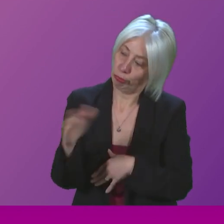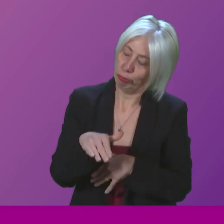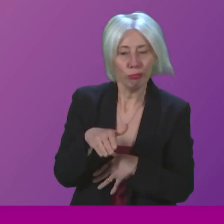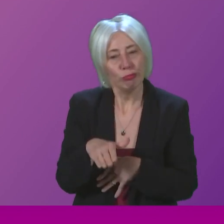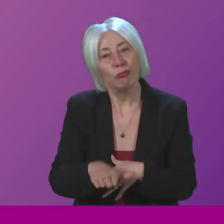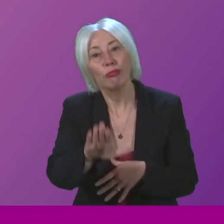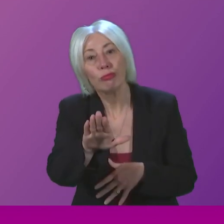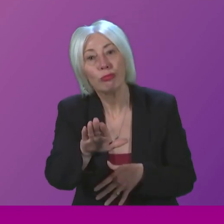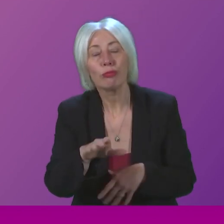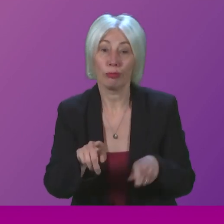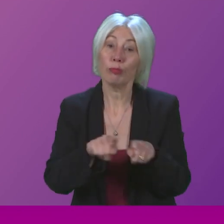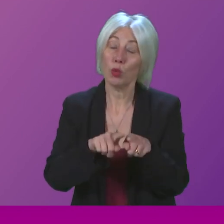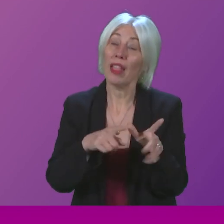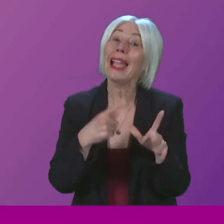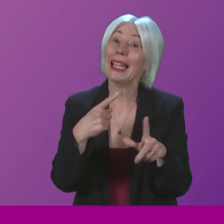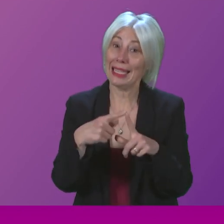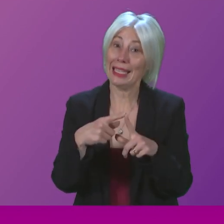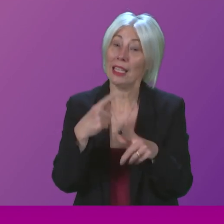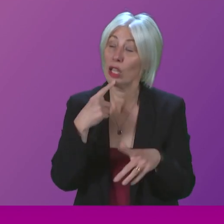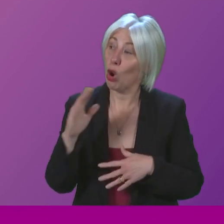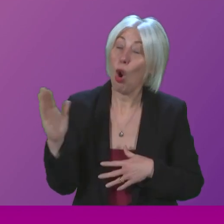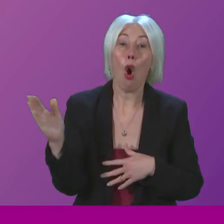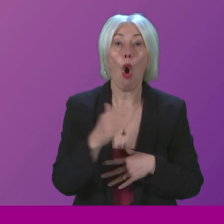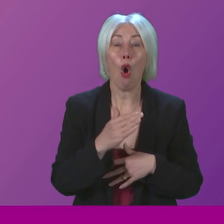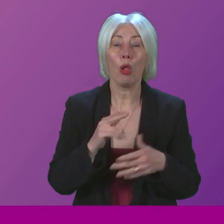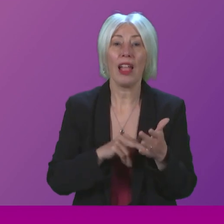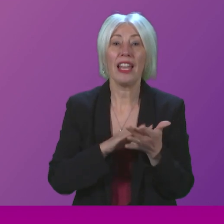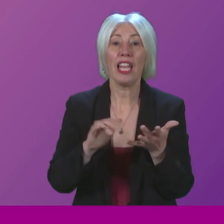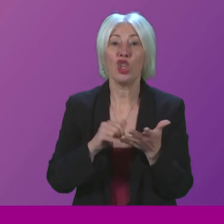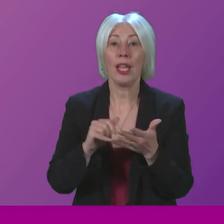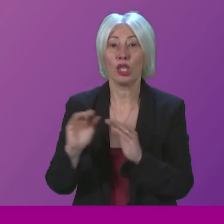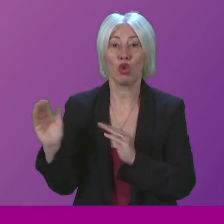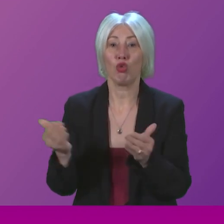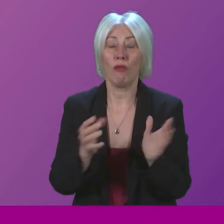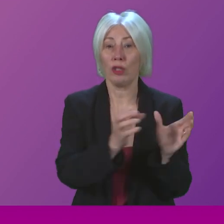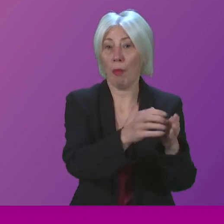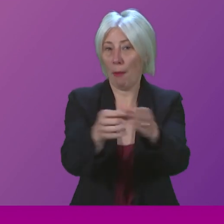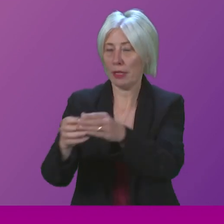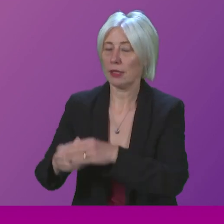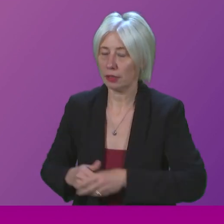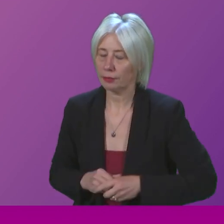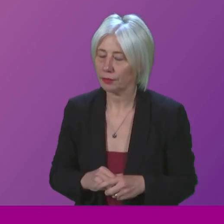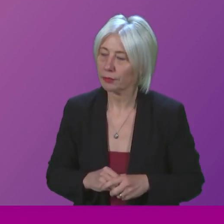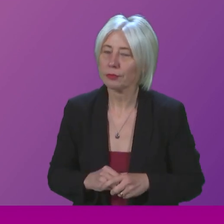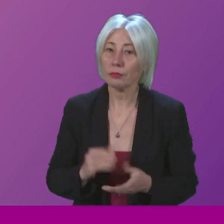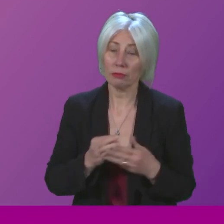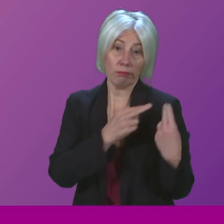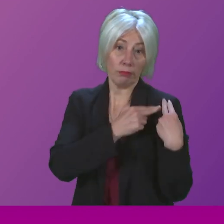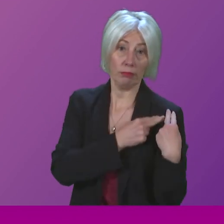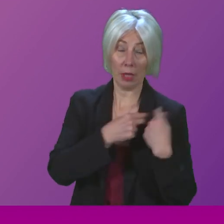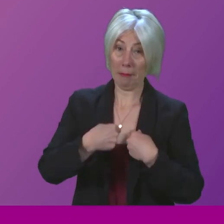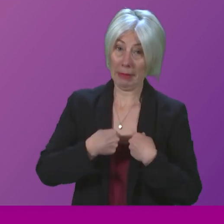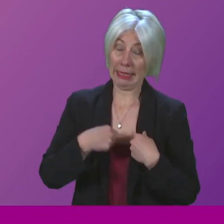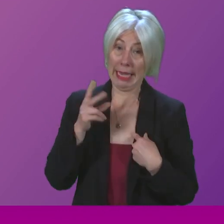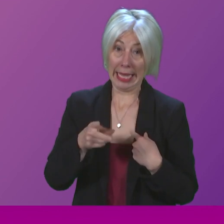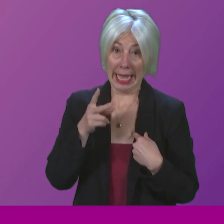And that includes accident and emergency, as it does all parts of our National Health Service. Of course, it is incumbent on me to point out again